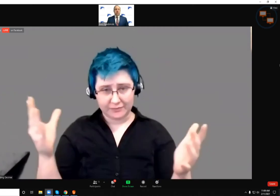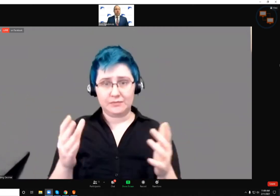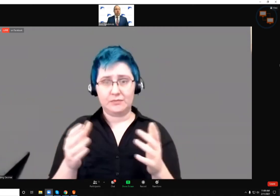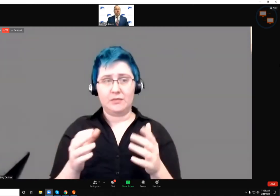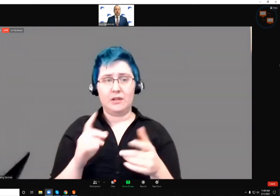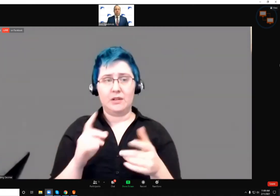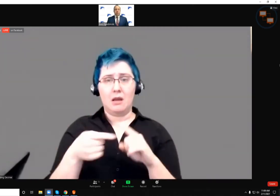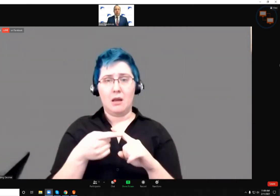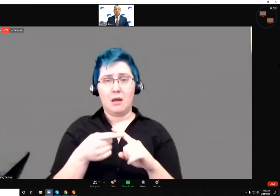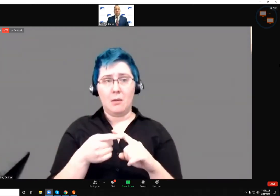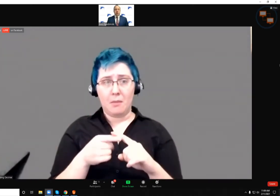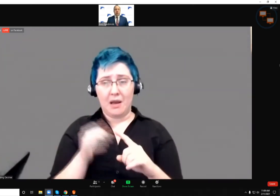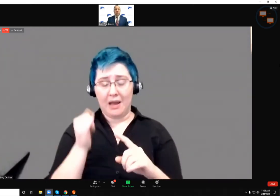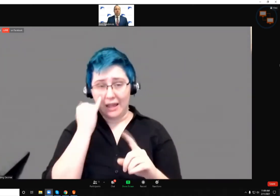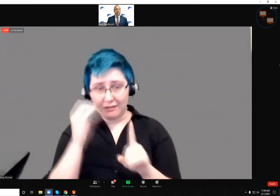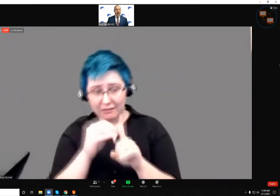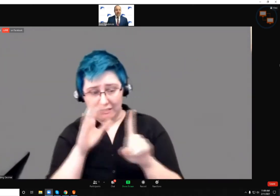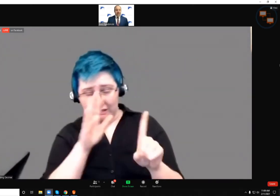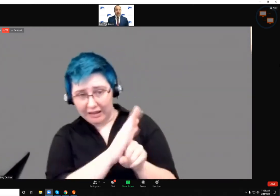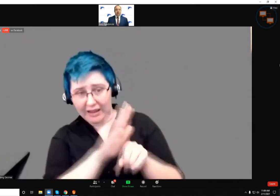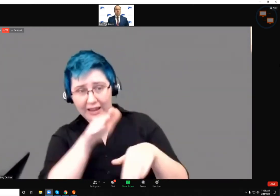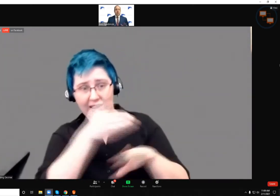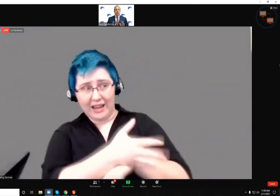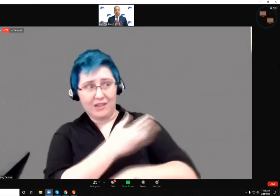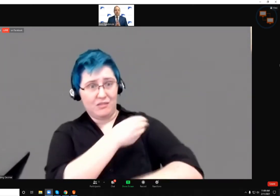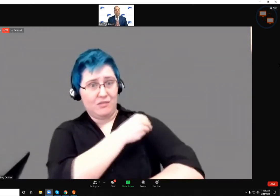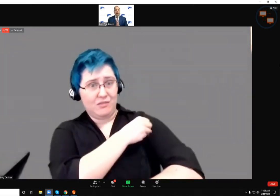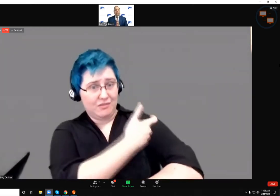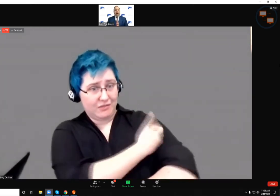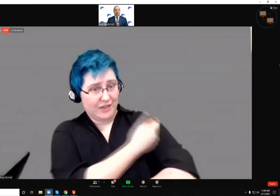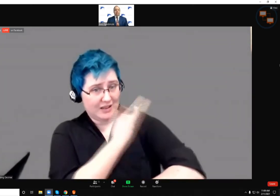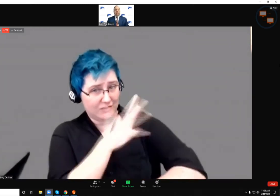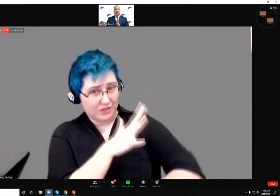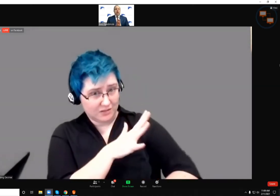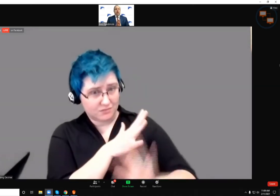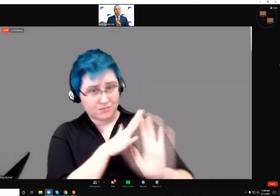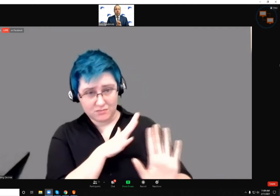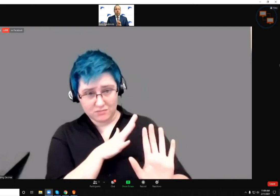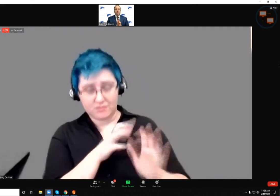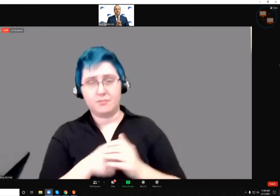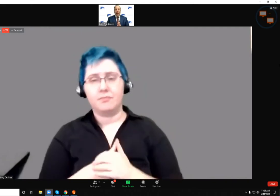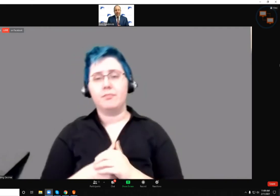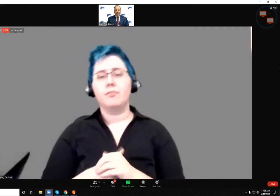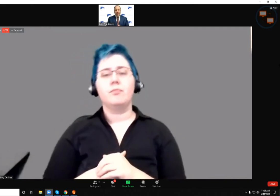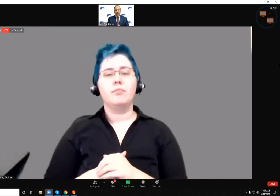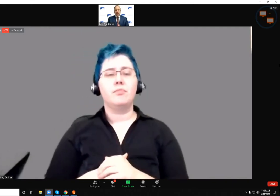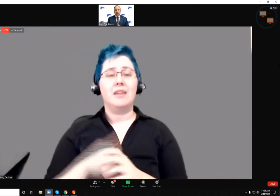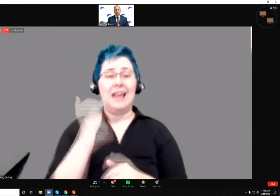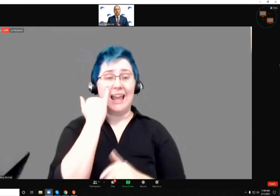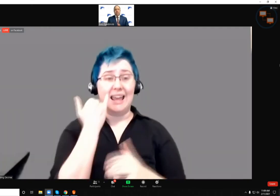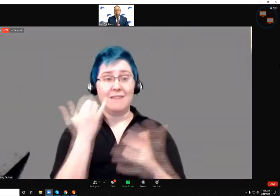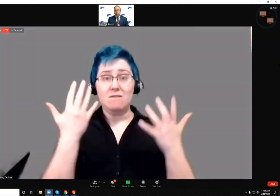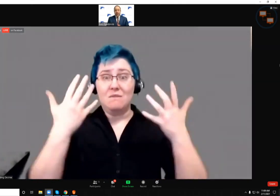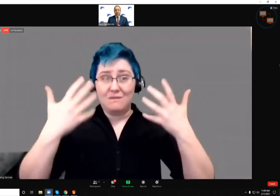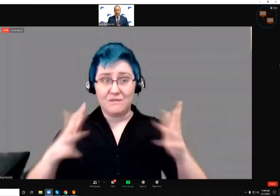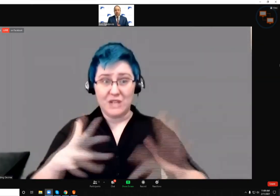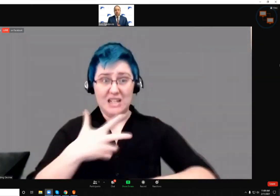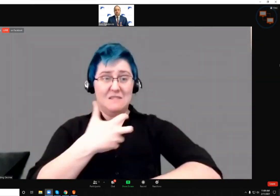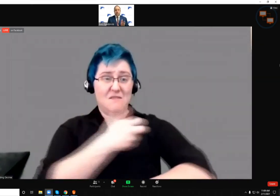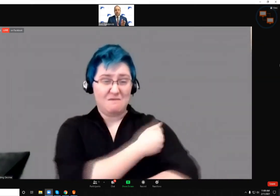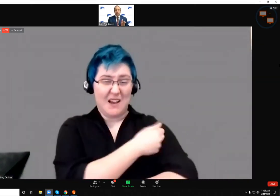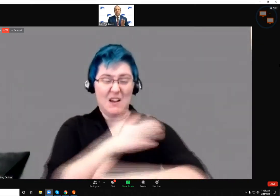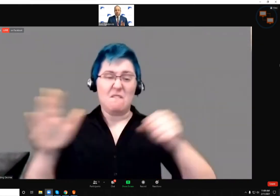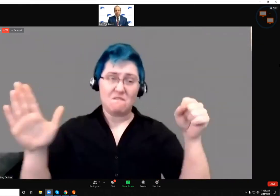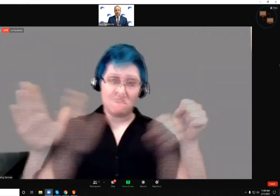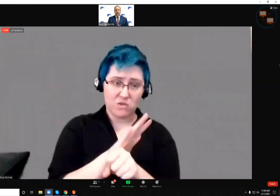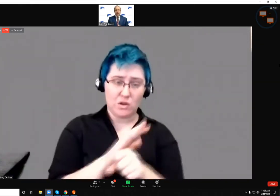quarantine for COVID exposure after you've been vaccinated. Here's the bottom line. If you've been vaccinated, fully vaccinated, which